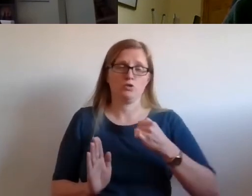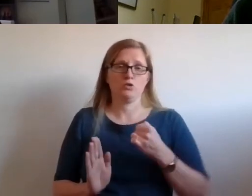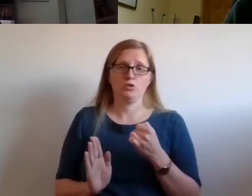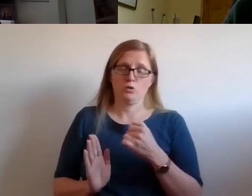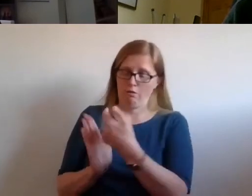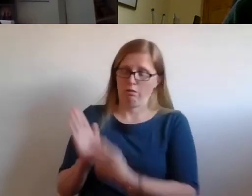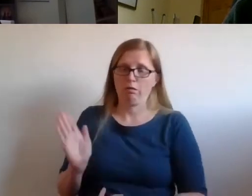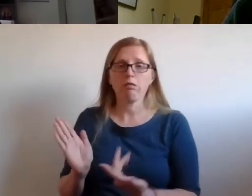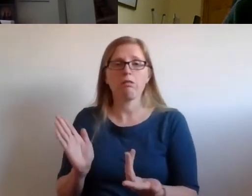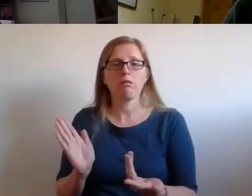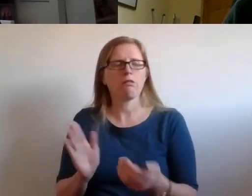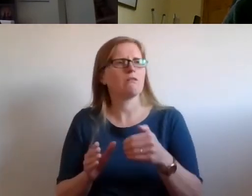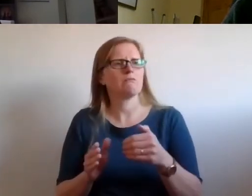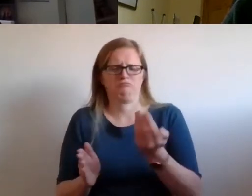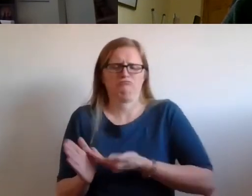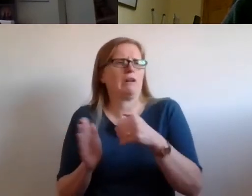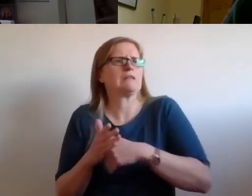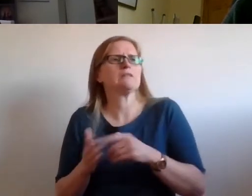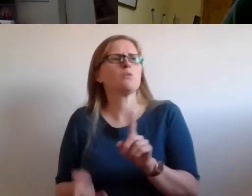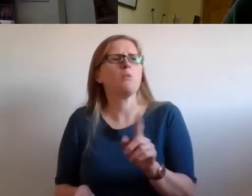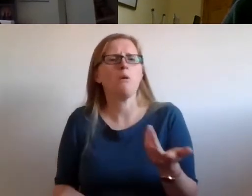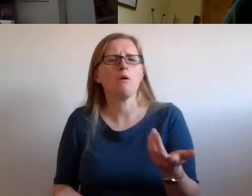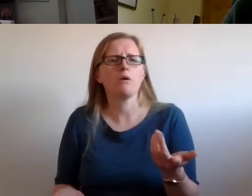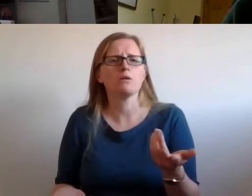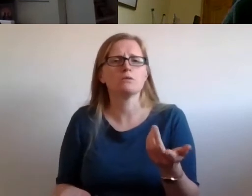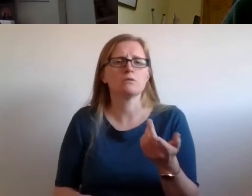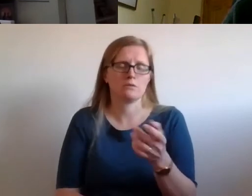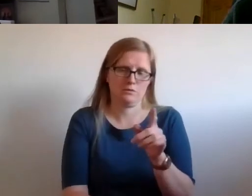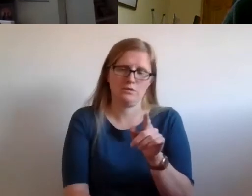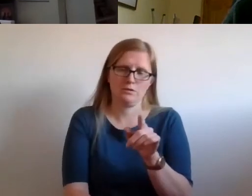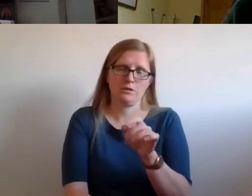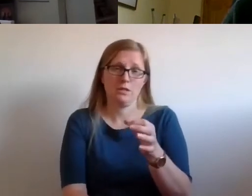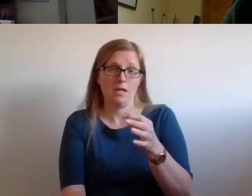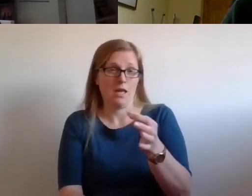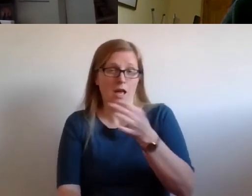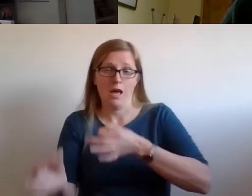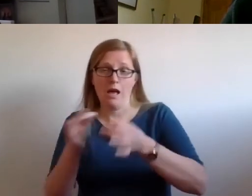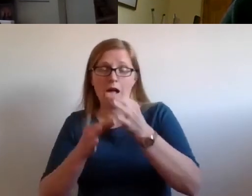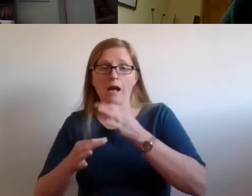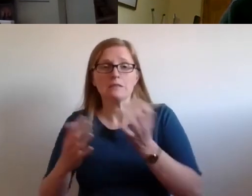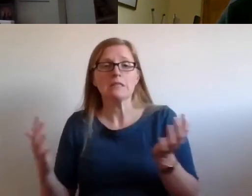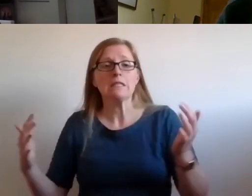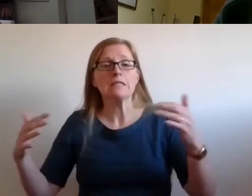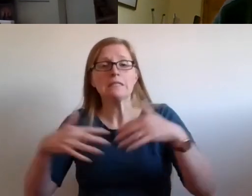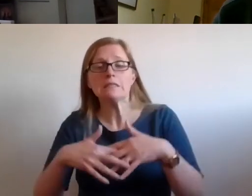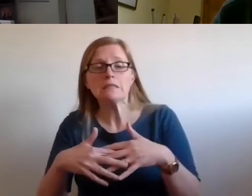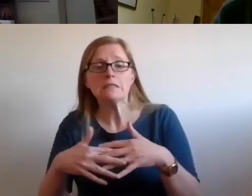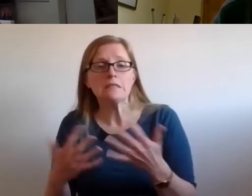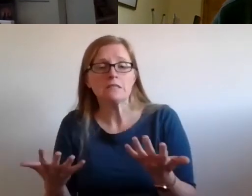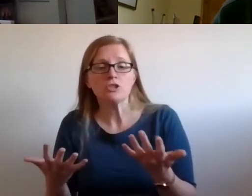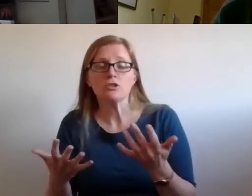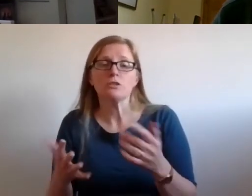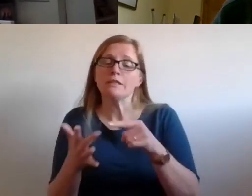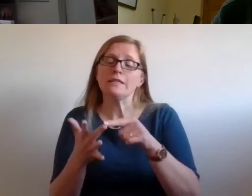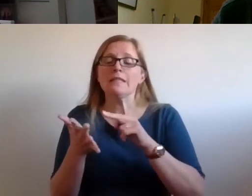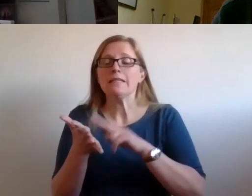question of intersectionality disability was a very, very significant feature of many, many conversations